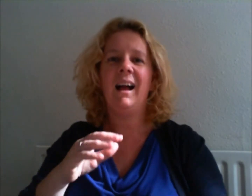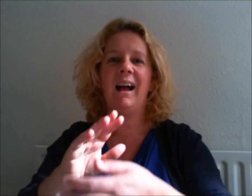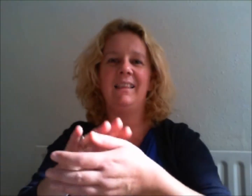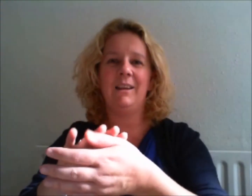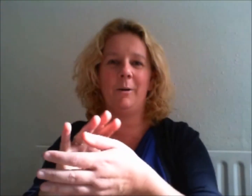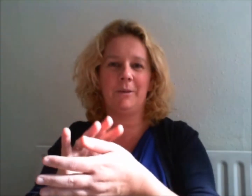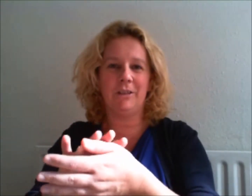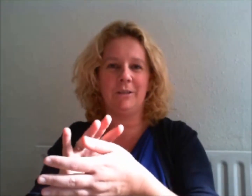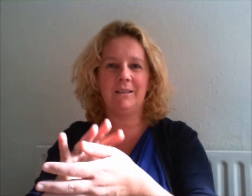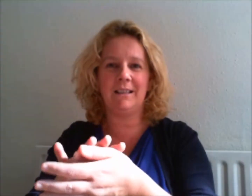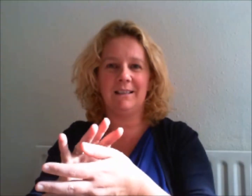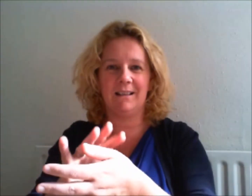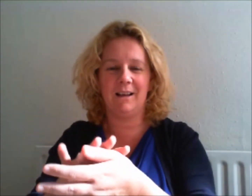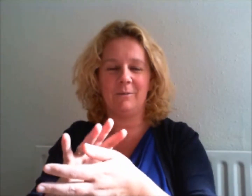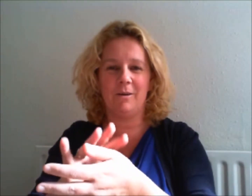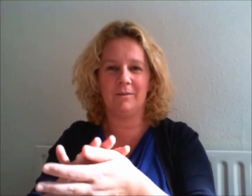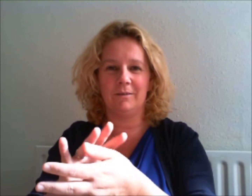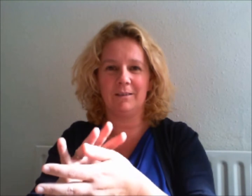And the opportunities that I want.